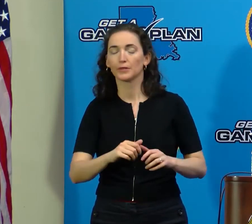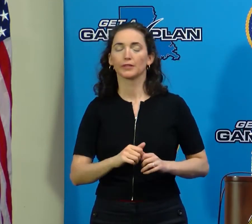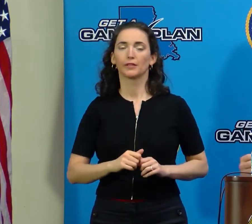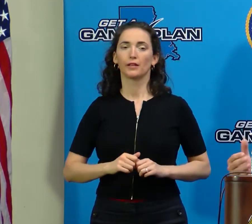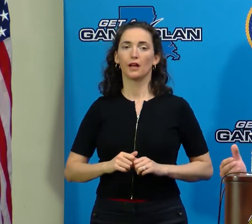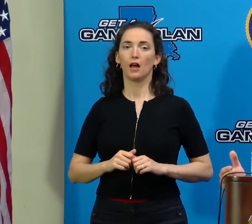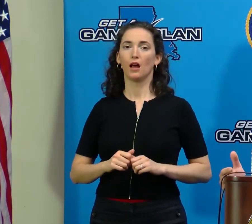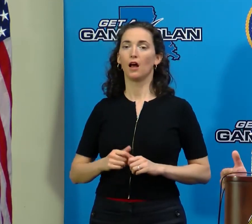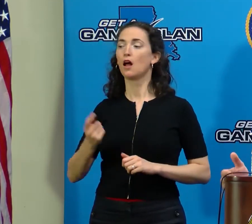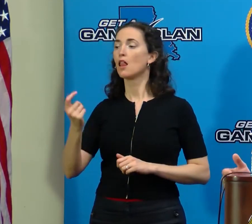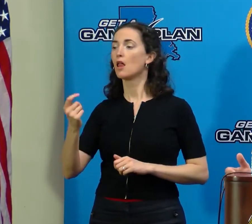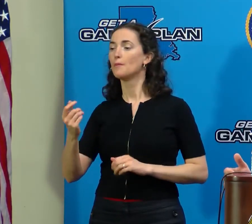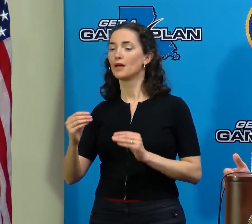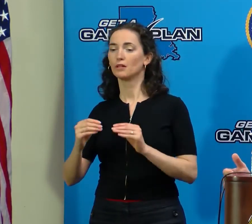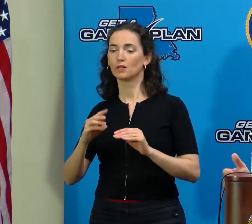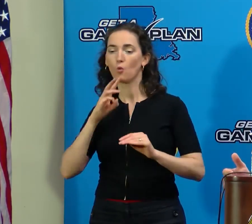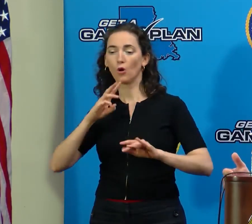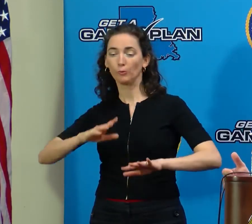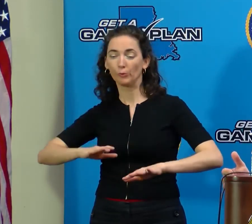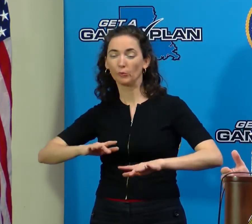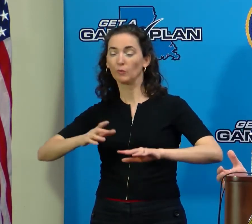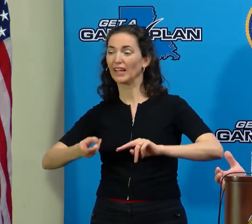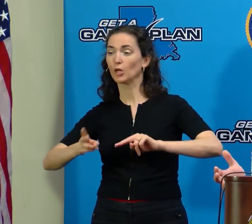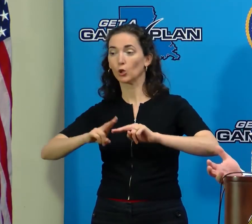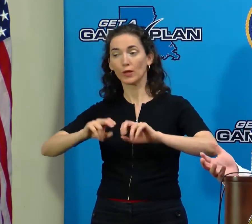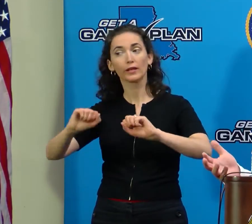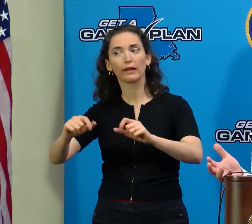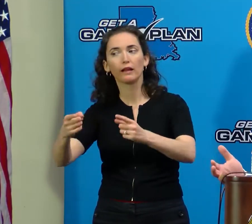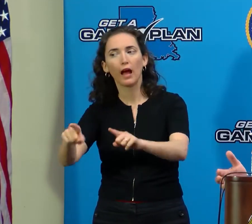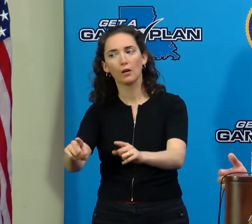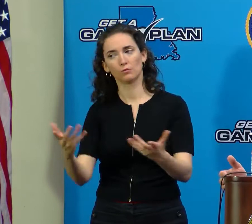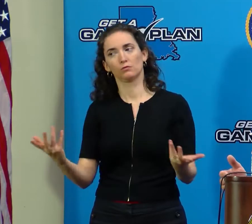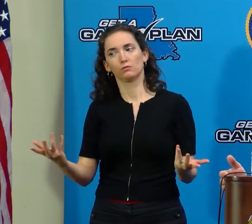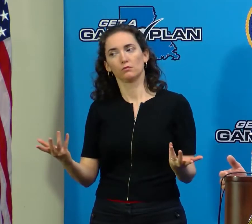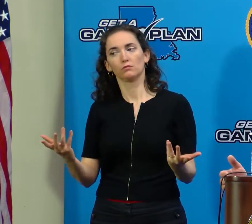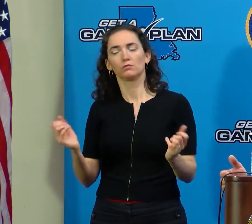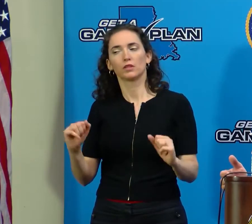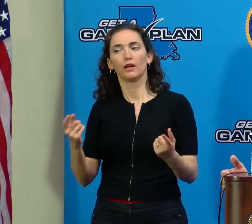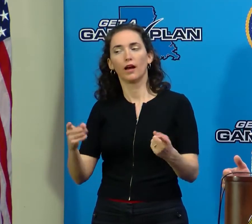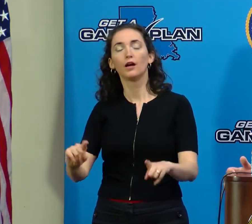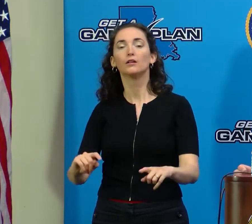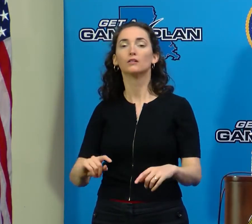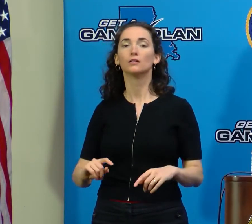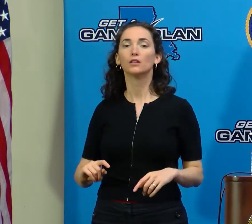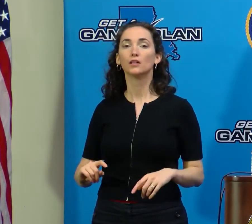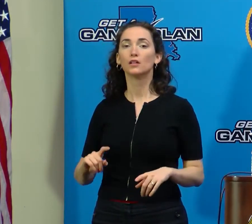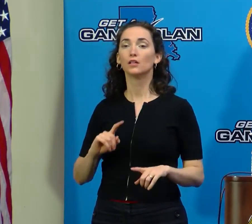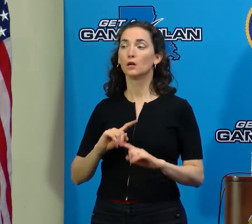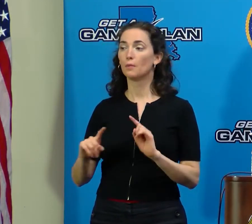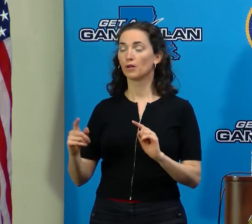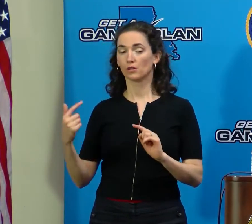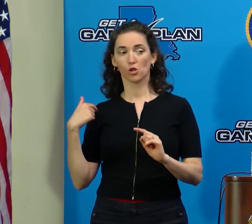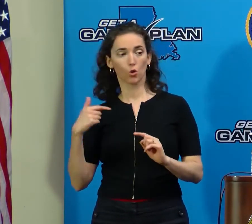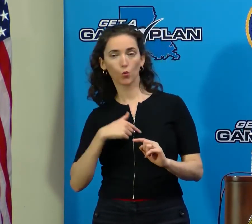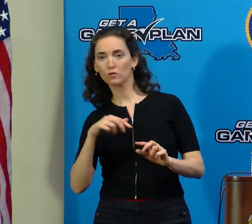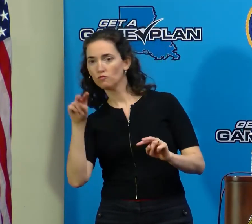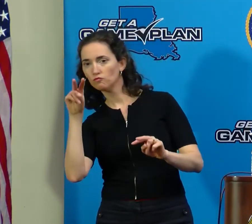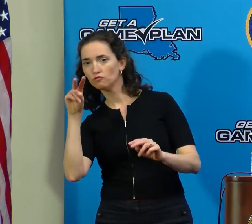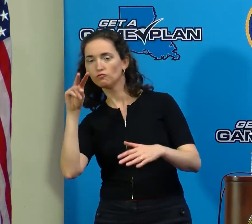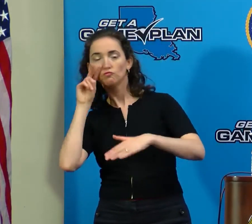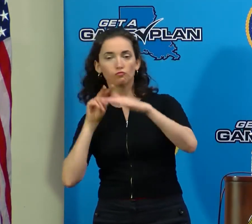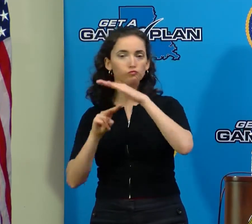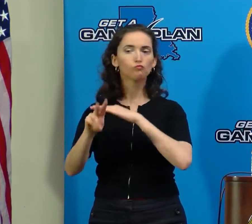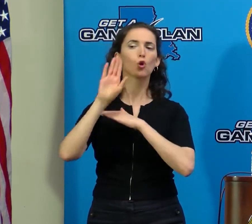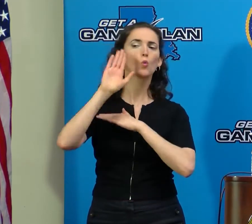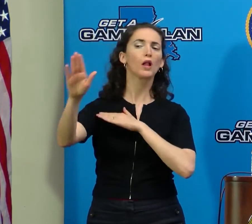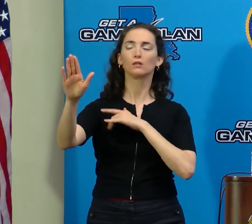a little more water than they currently have? That's always possible, but that's not something that we are particularly